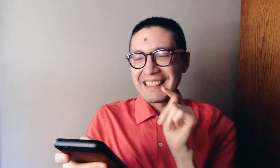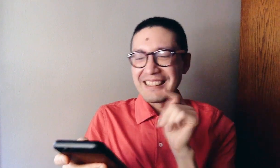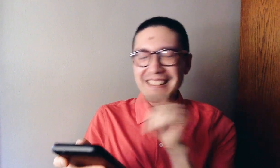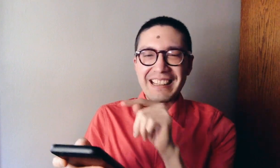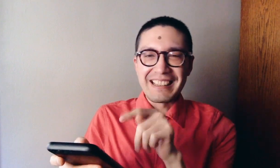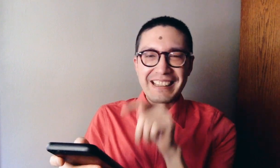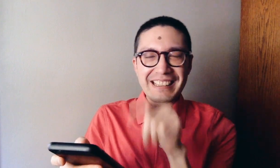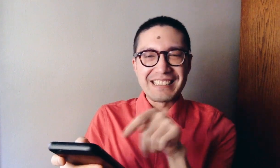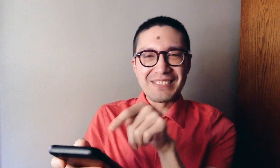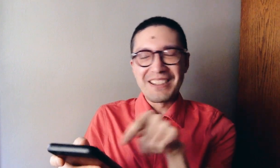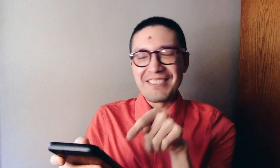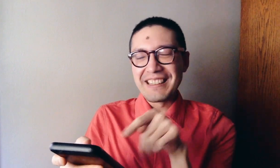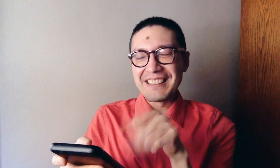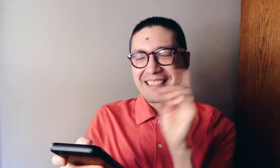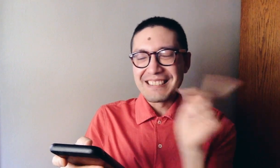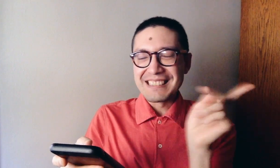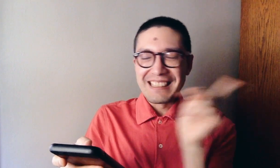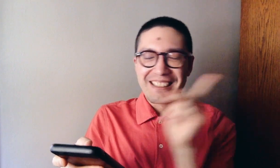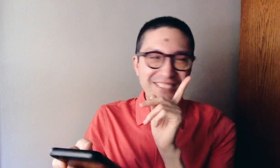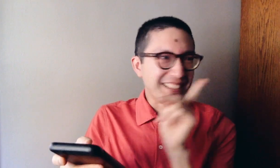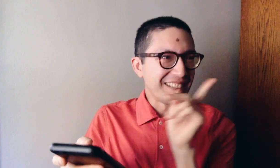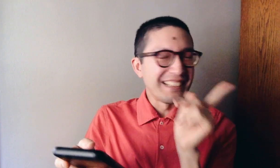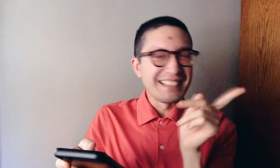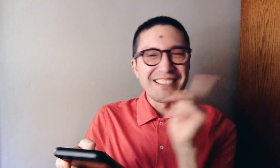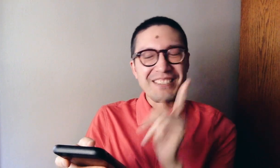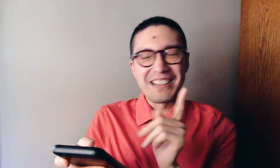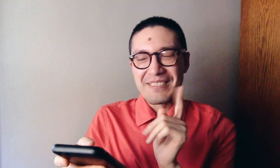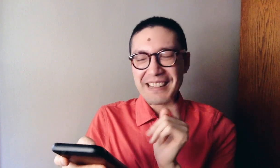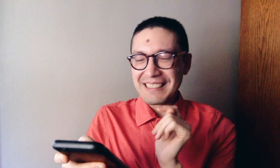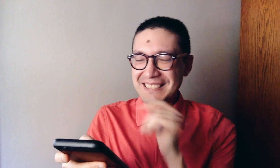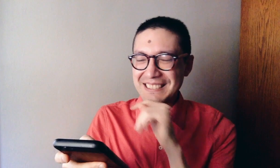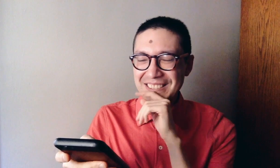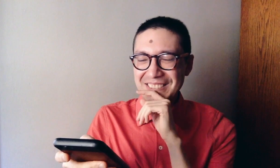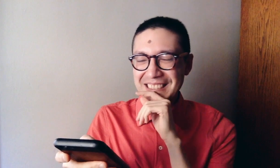a Leica ASMR video that I was thinking of doing a while back just for fun.